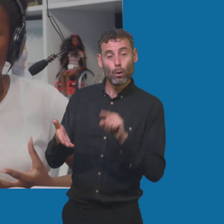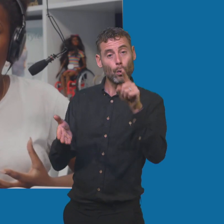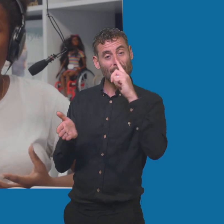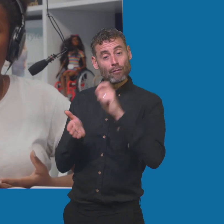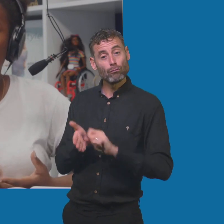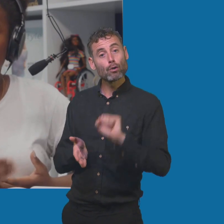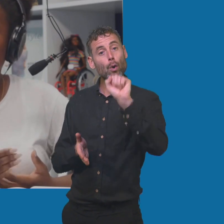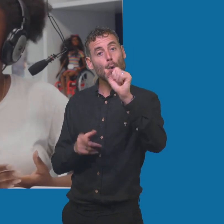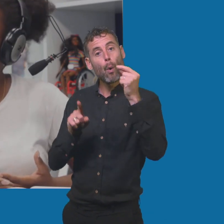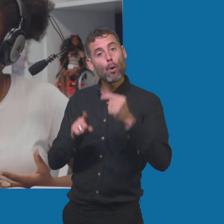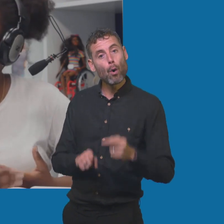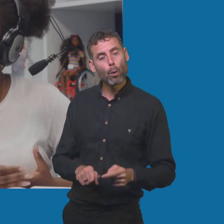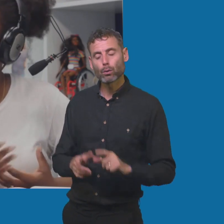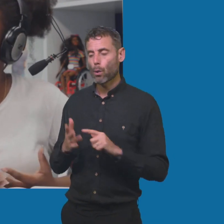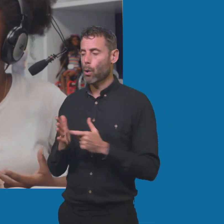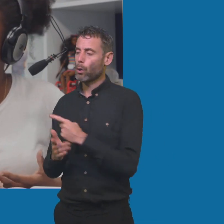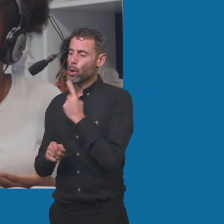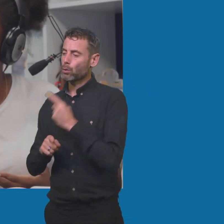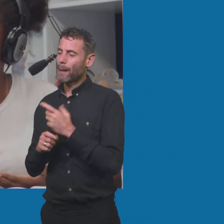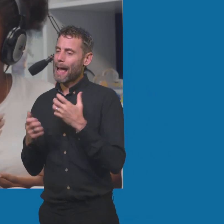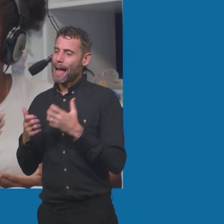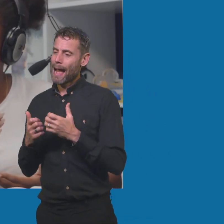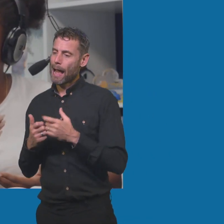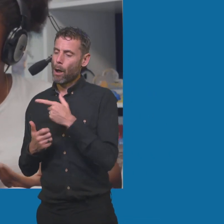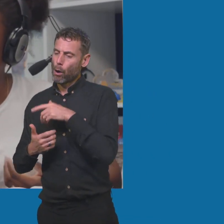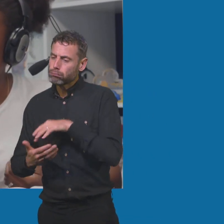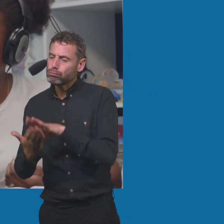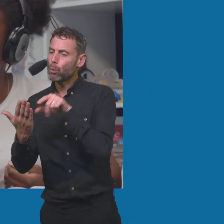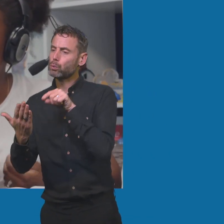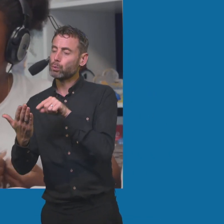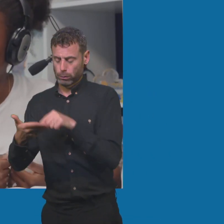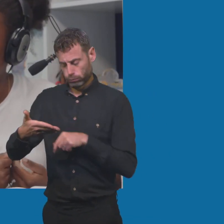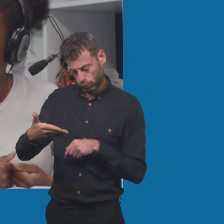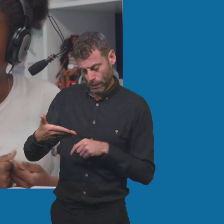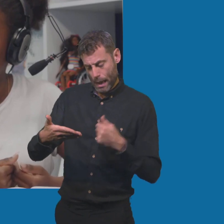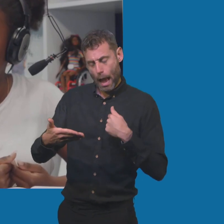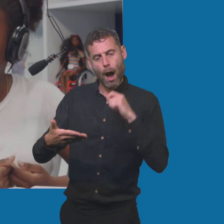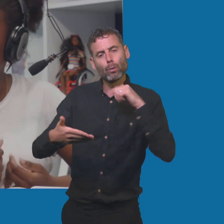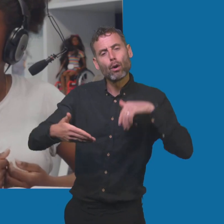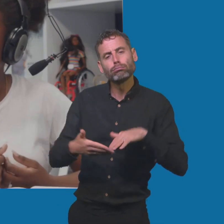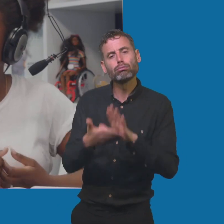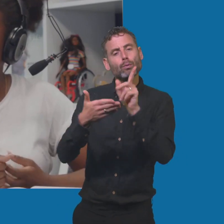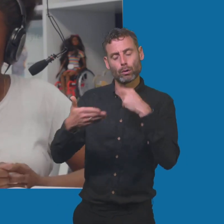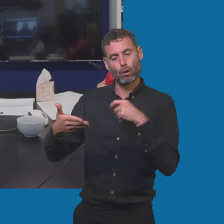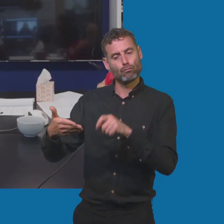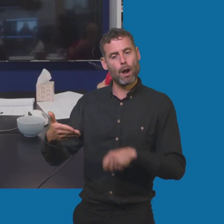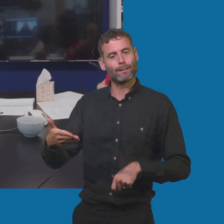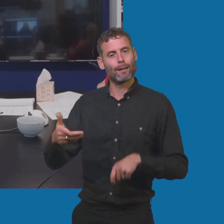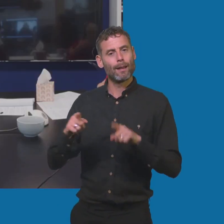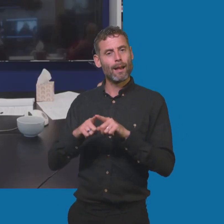allows the readers to get more involved rather than just read it and it just stay on the surface level. Yes. They actually take those lessons on board. I just thought in my book,